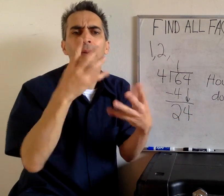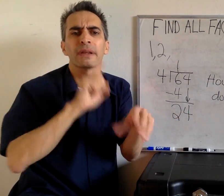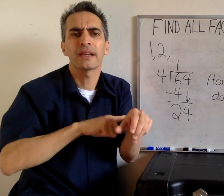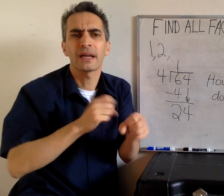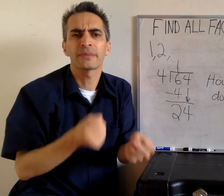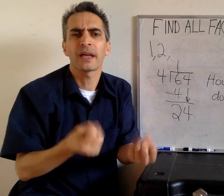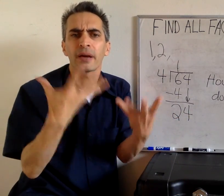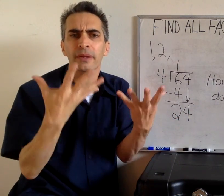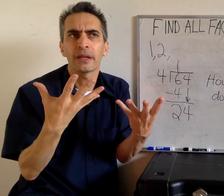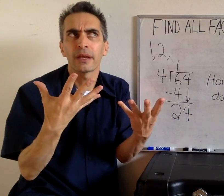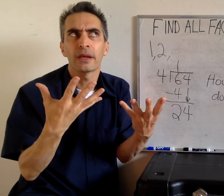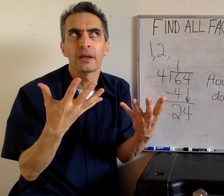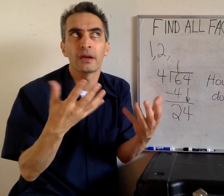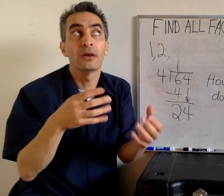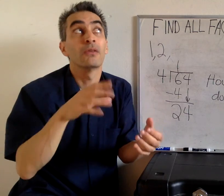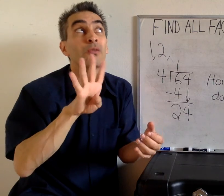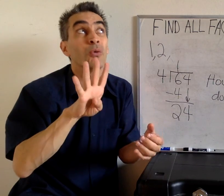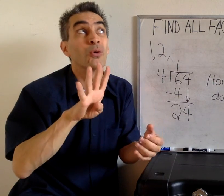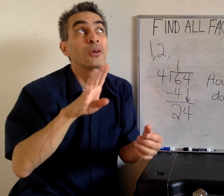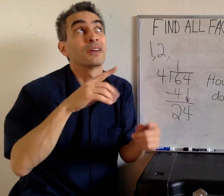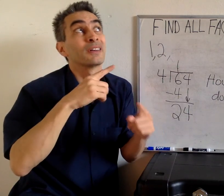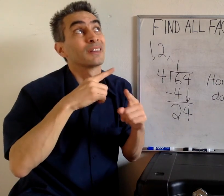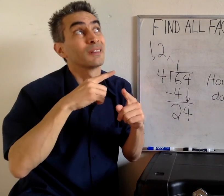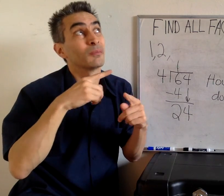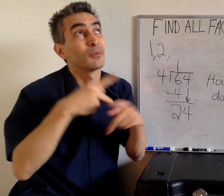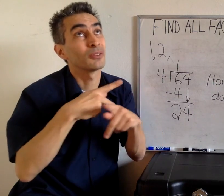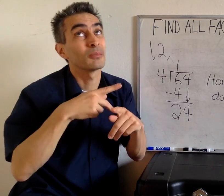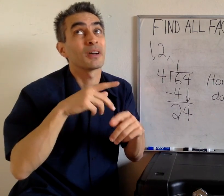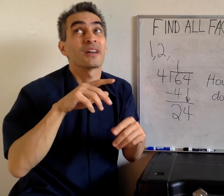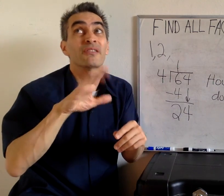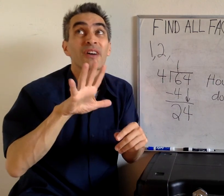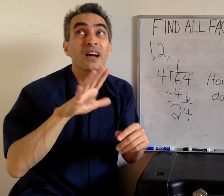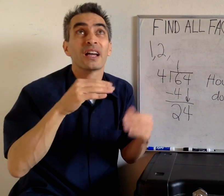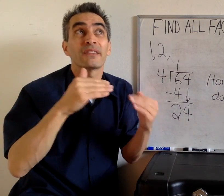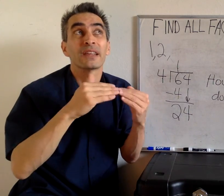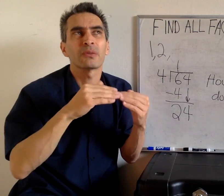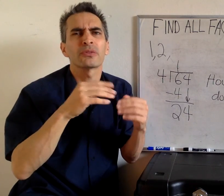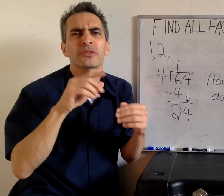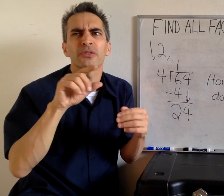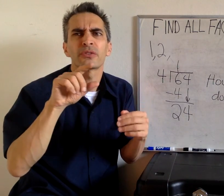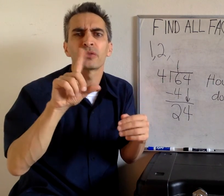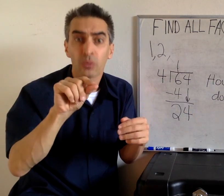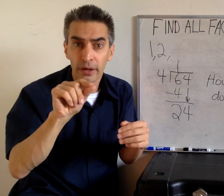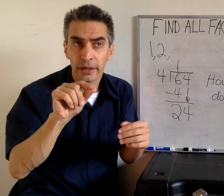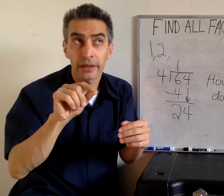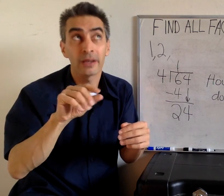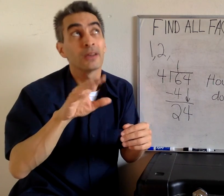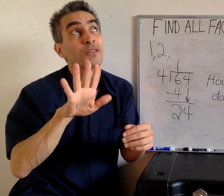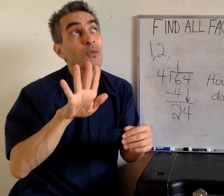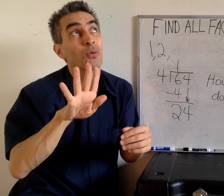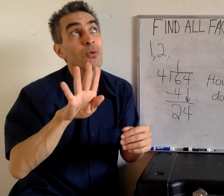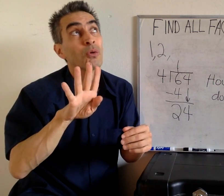How many times? Let's see. 4 times 5 equals 20.